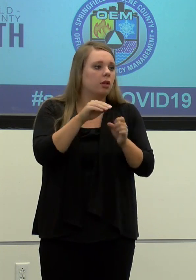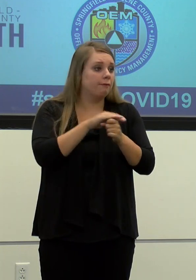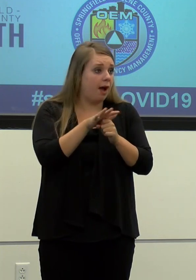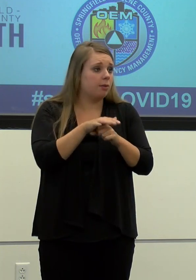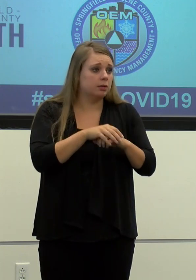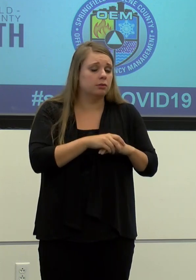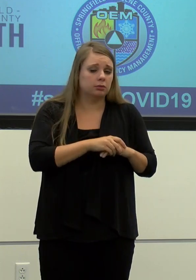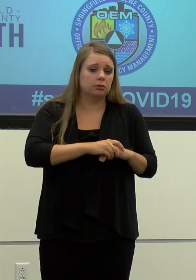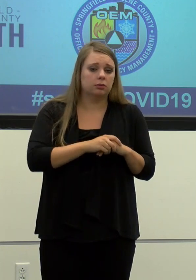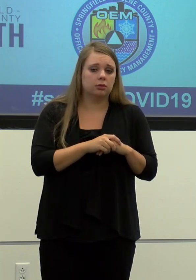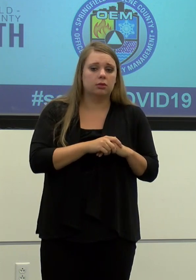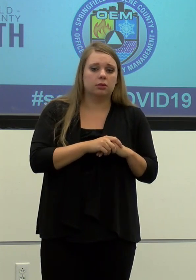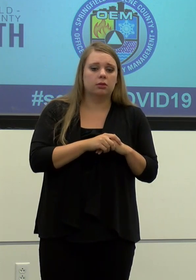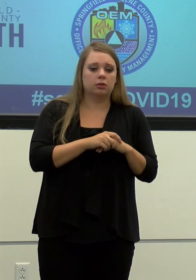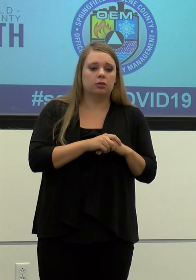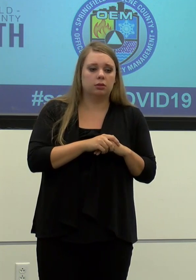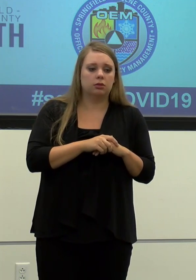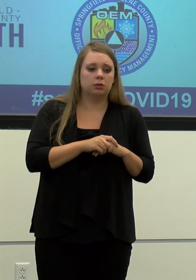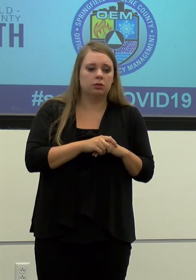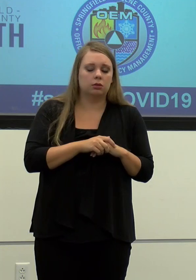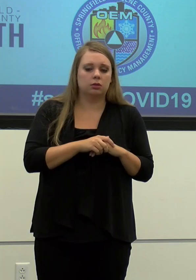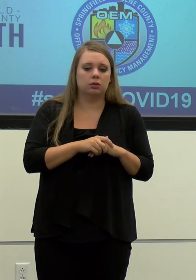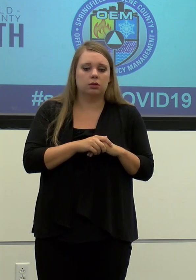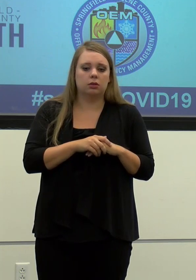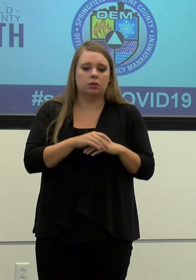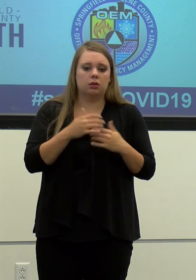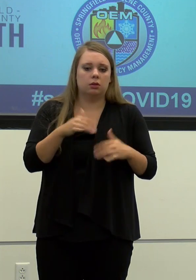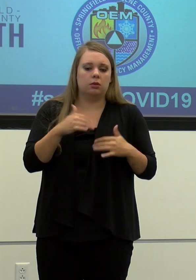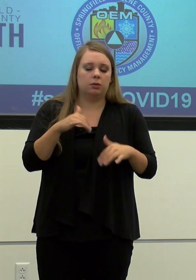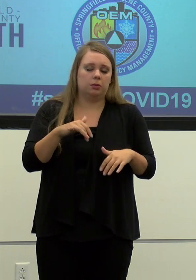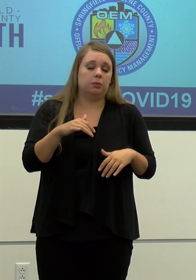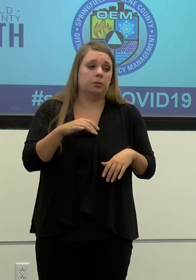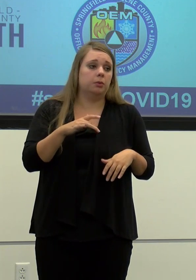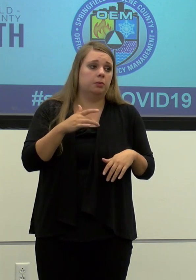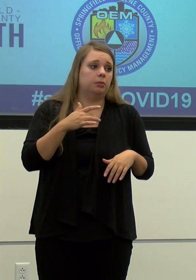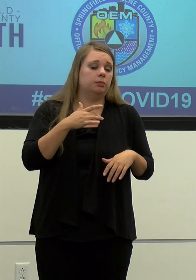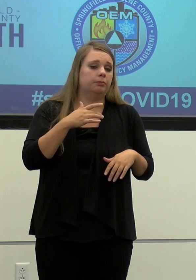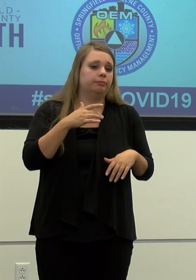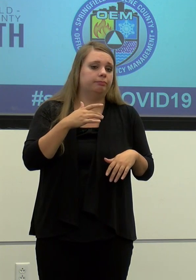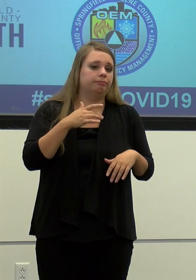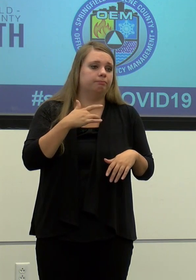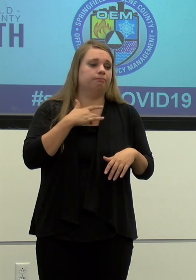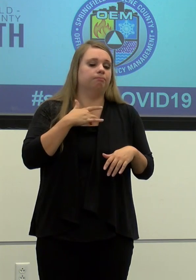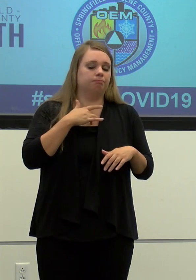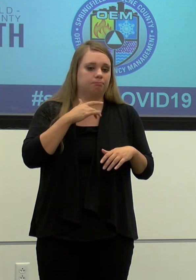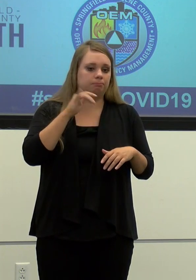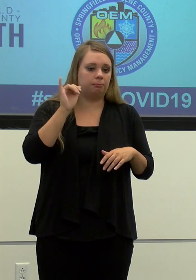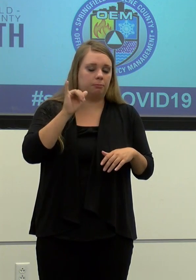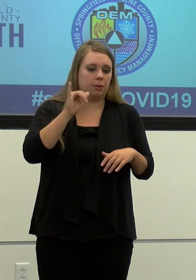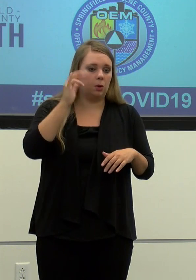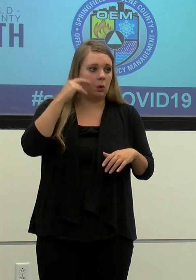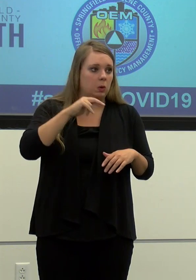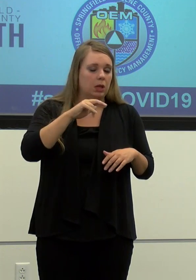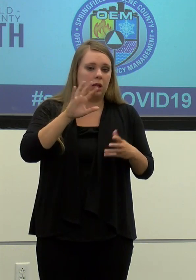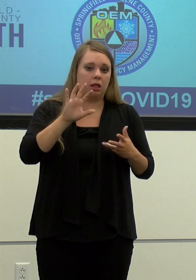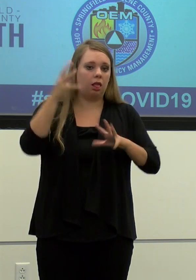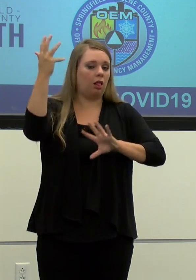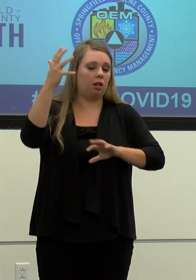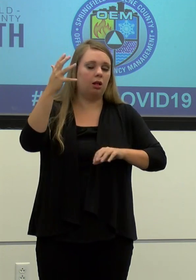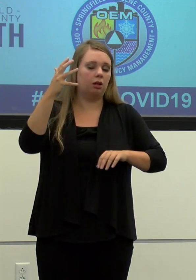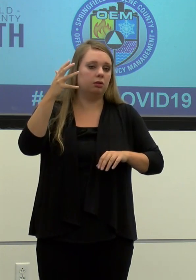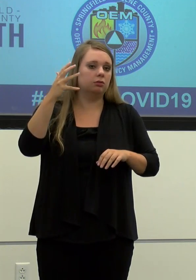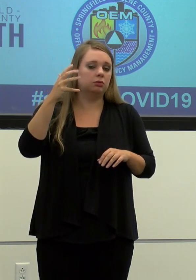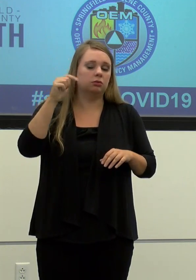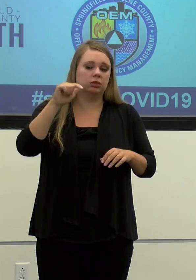that does certainly, uh, create a very, very sobering, uh, uh, image of the devastation that this